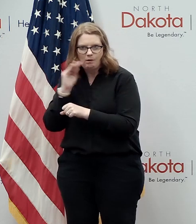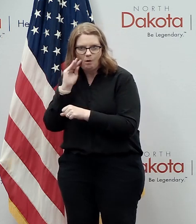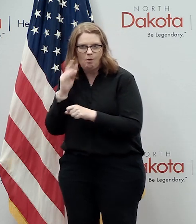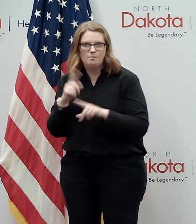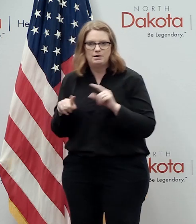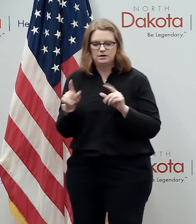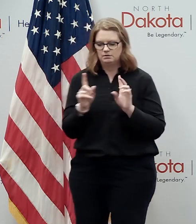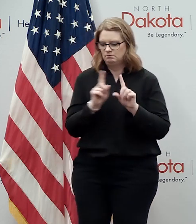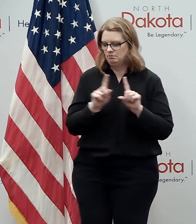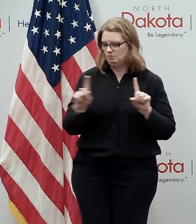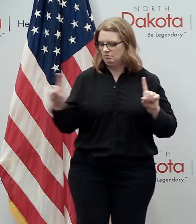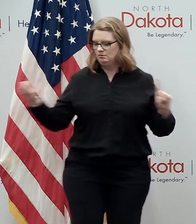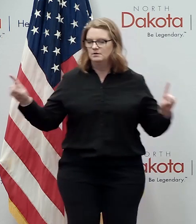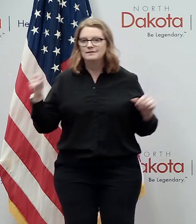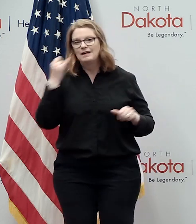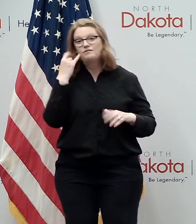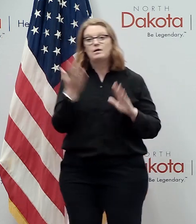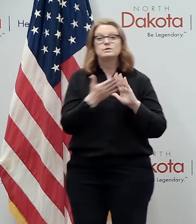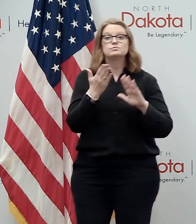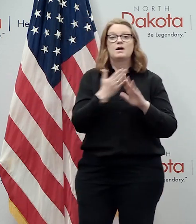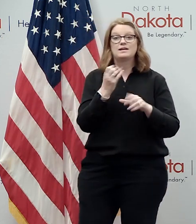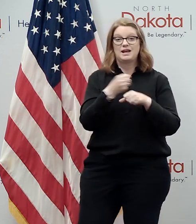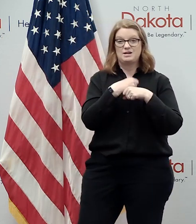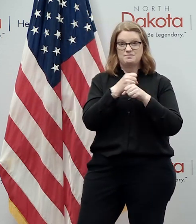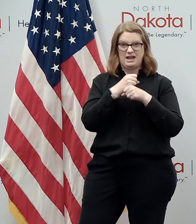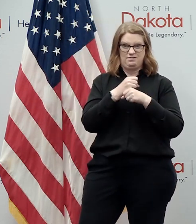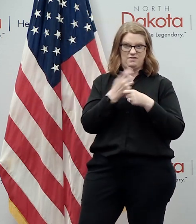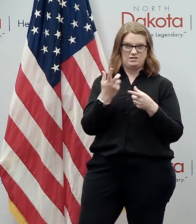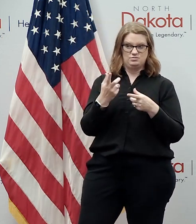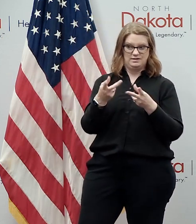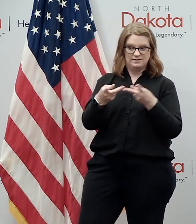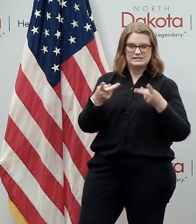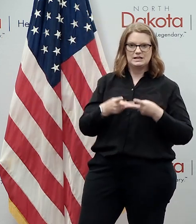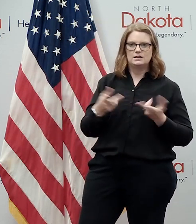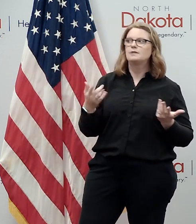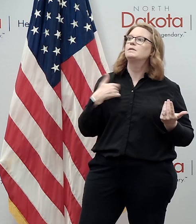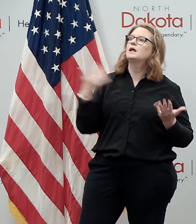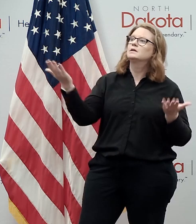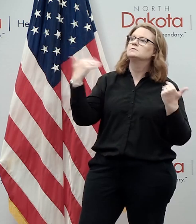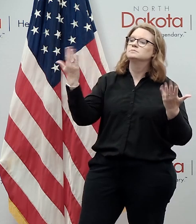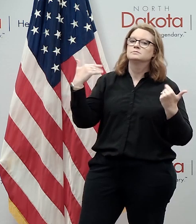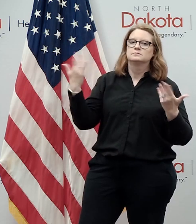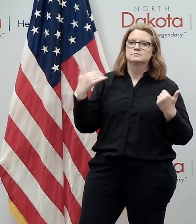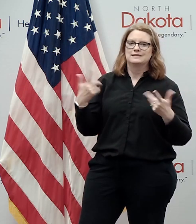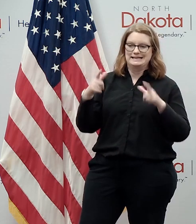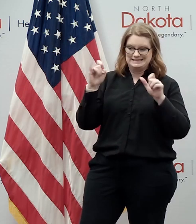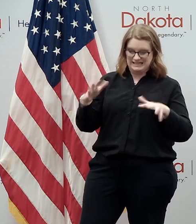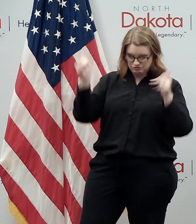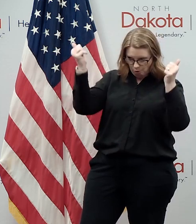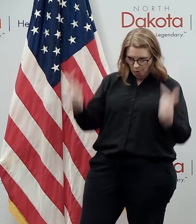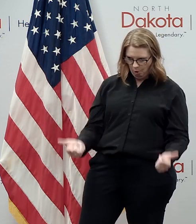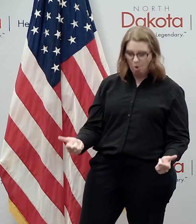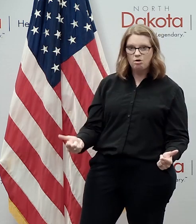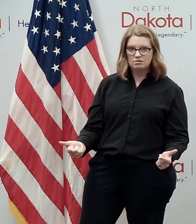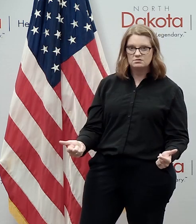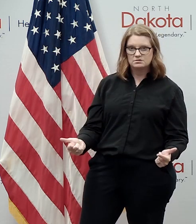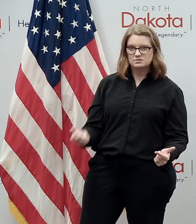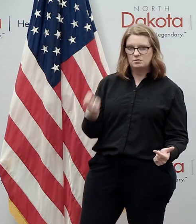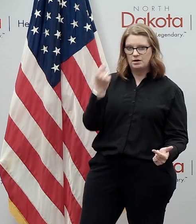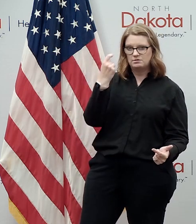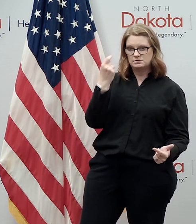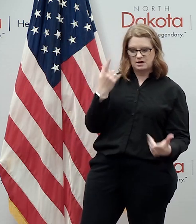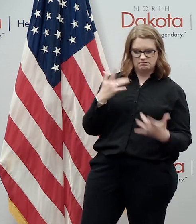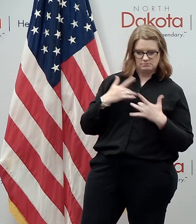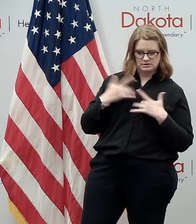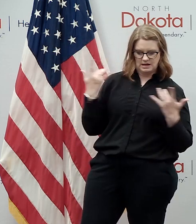if i was running a manufacturing facility i'd be on the front line saying i you know please come work and let's get everybody tested so we understand our baseline